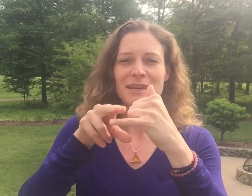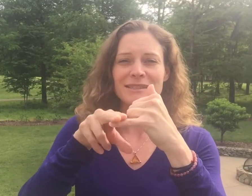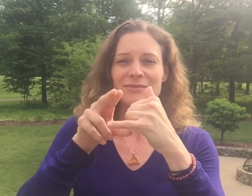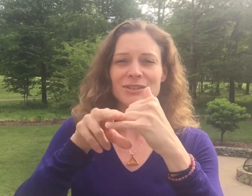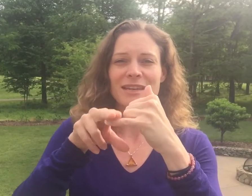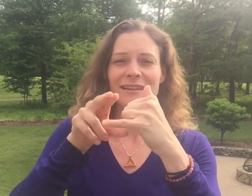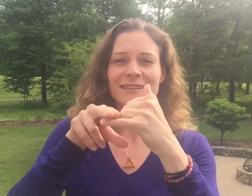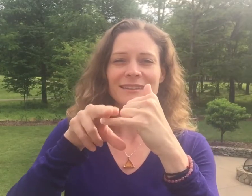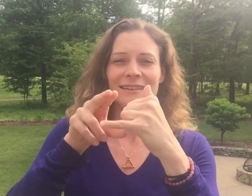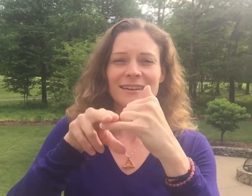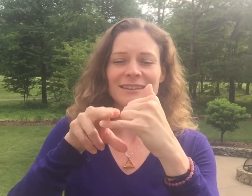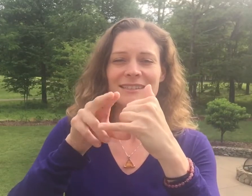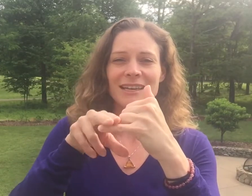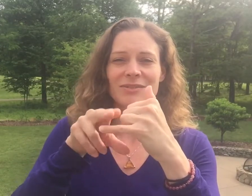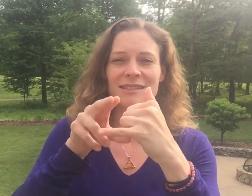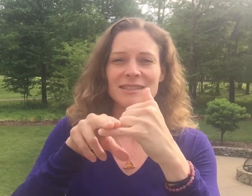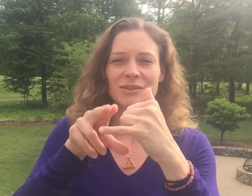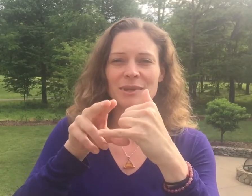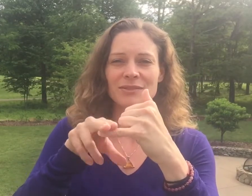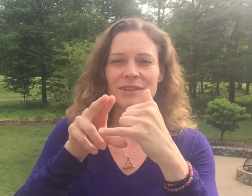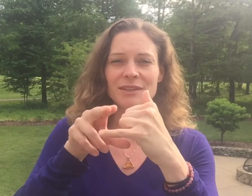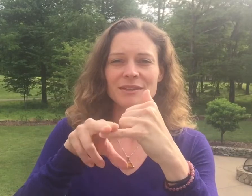base of your nail on the side facing your ring finger.